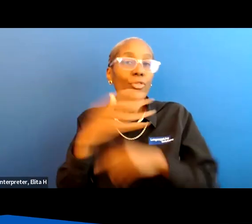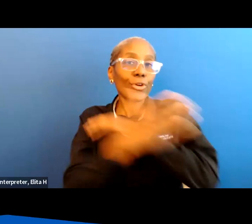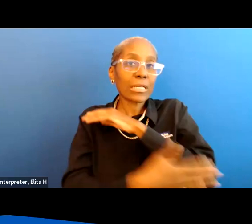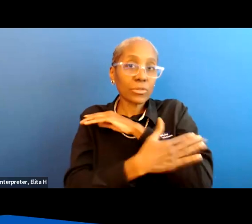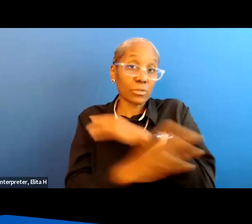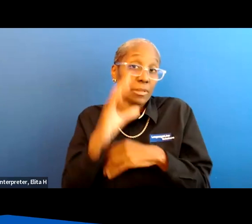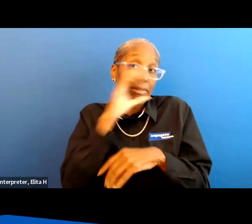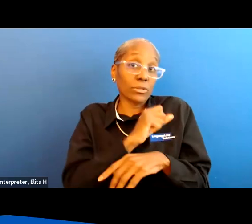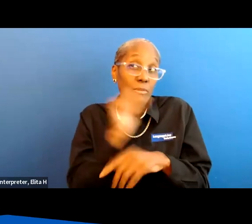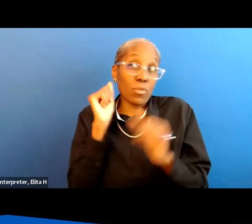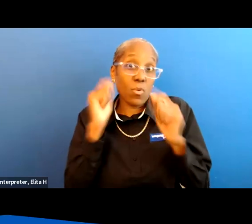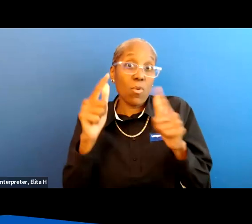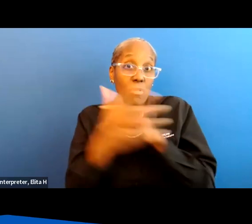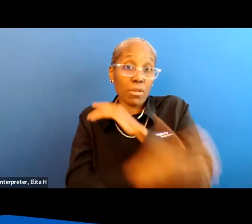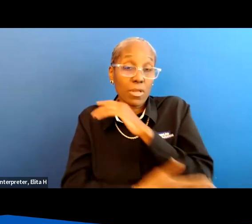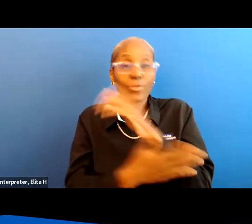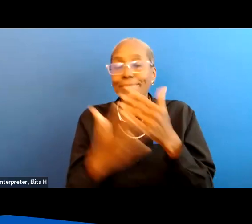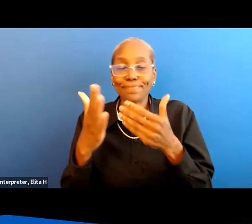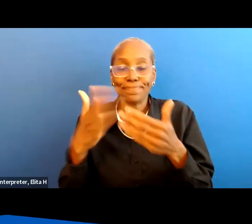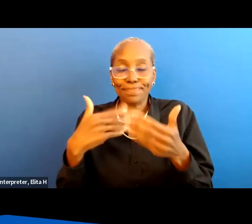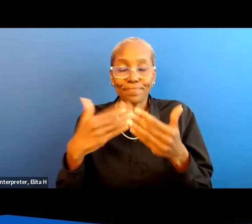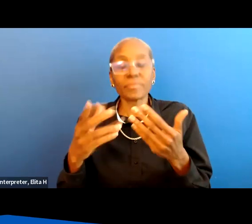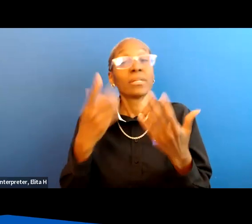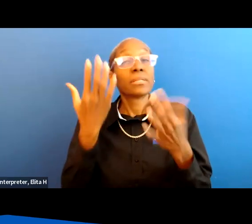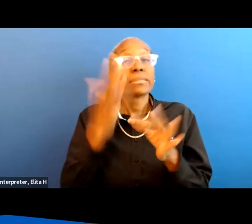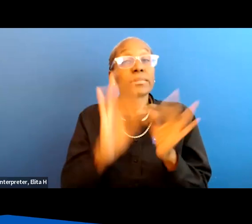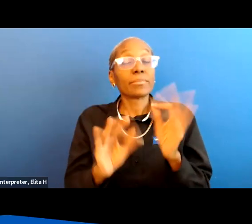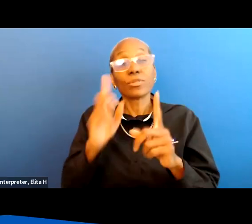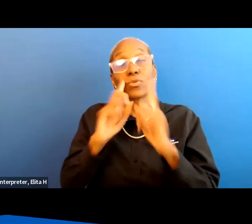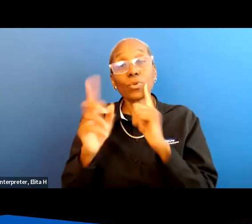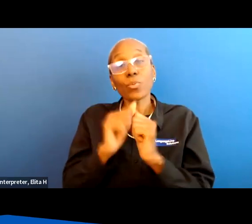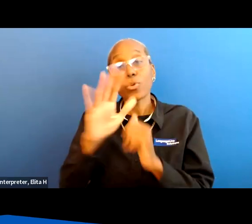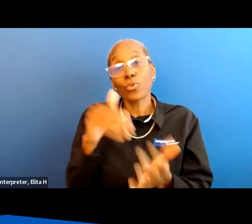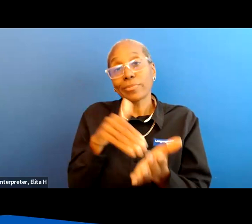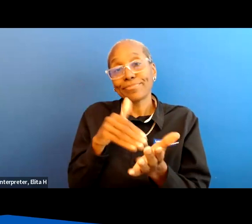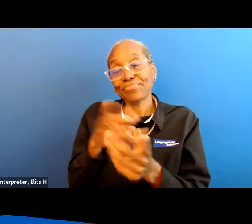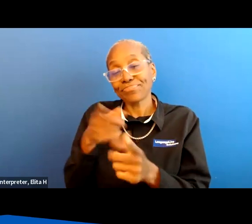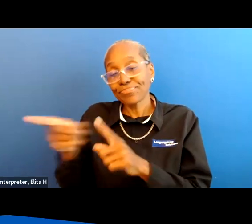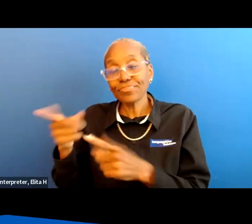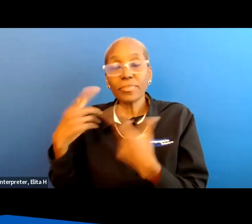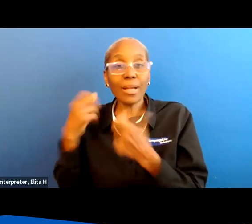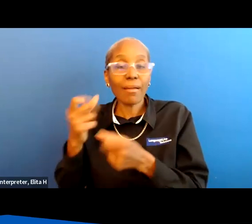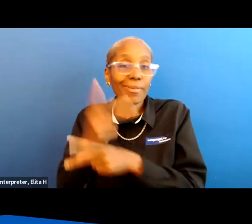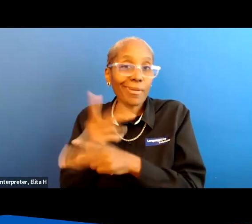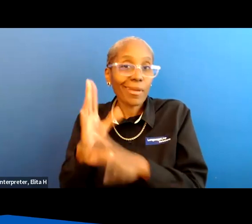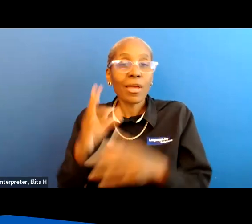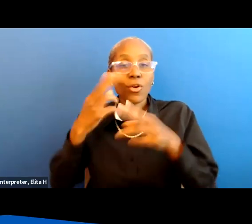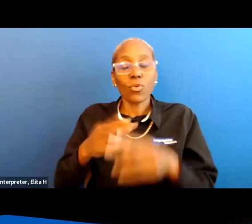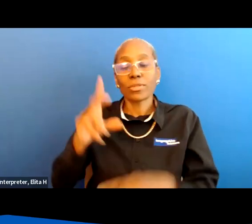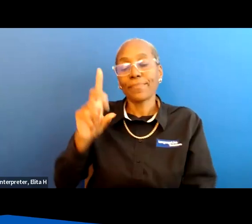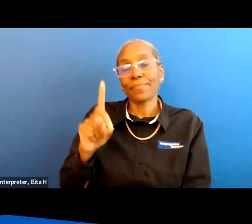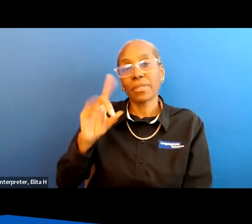assuming in all countries but anyway you just need to talk to your health care professional about the diaphragmatic pacer